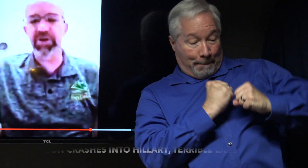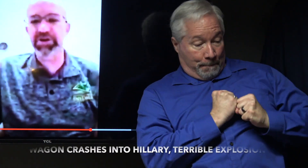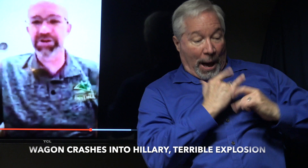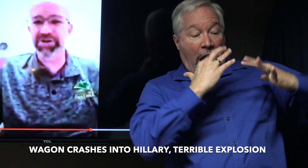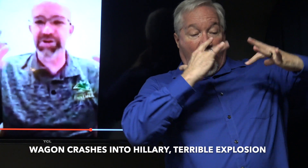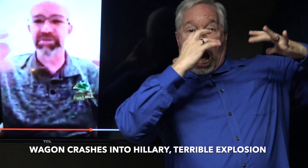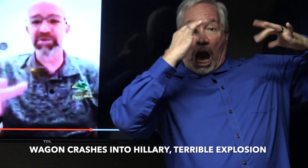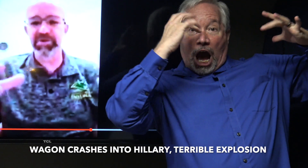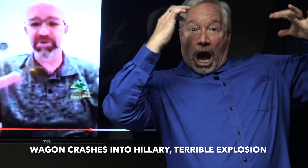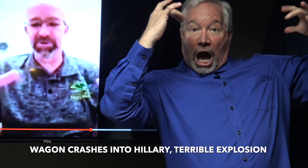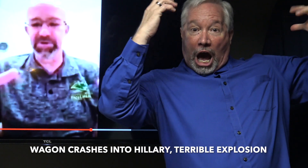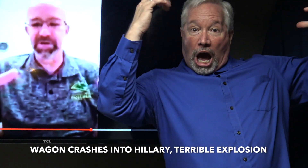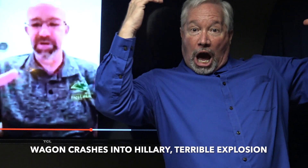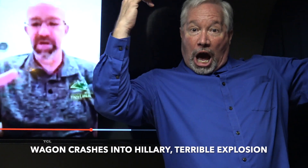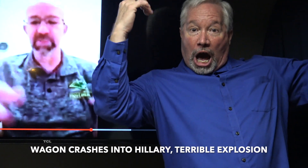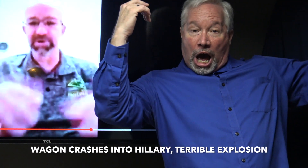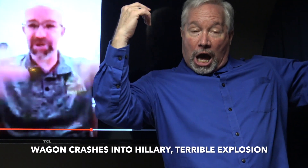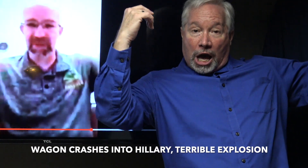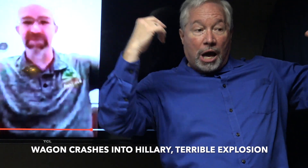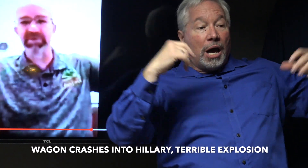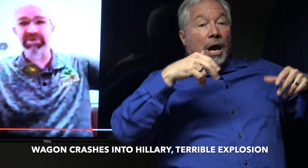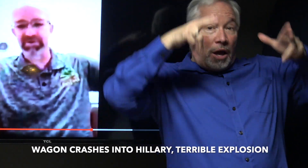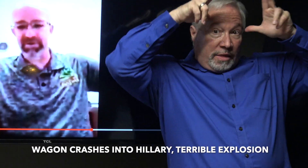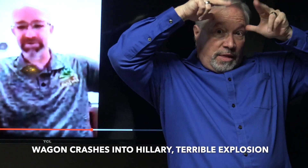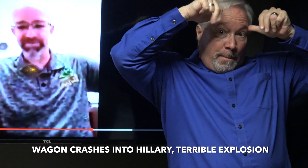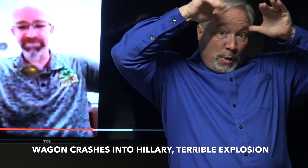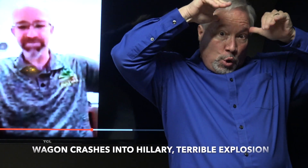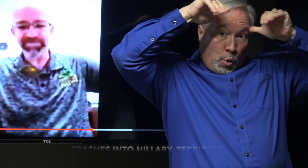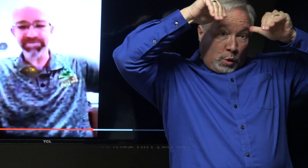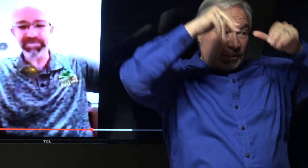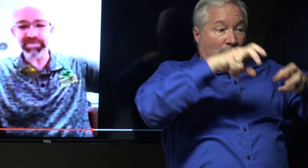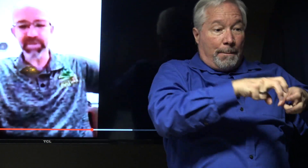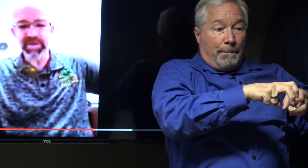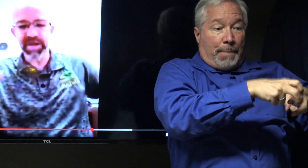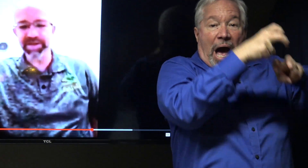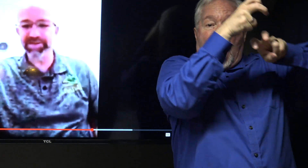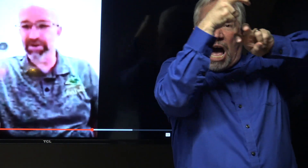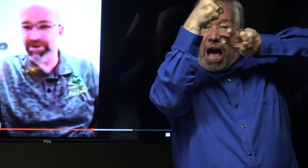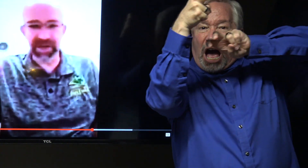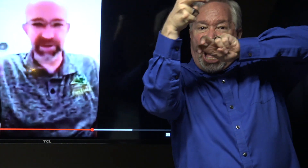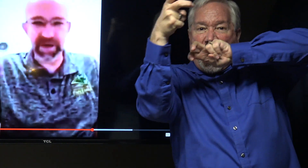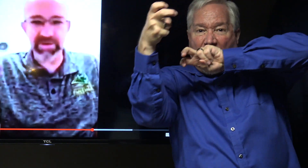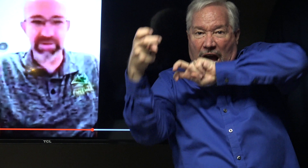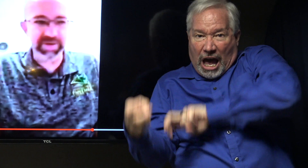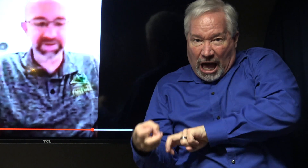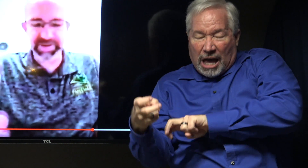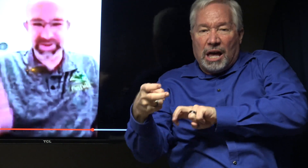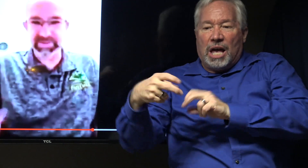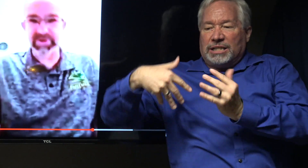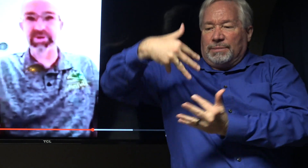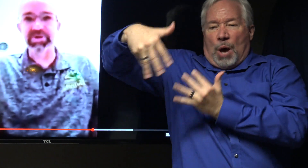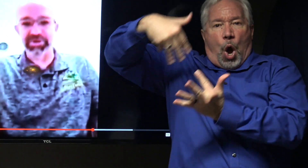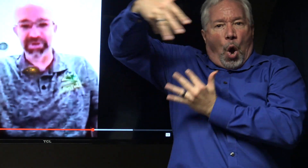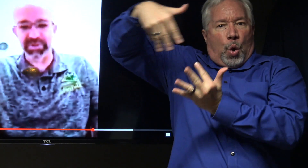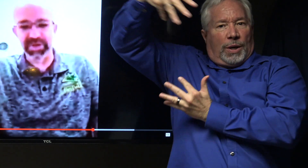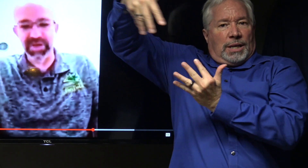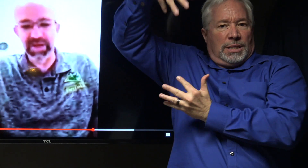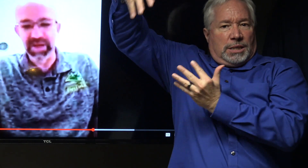through the carcasses of the mules up on top of the building rail. And the smoke was coming off like they'd been grilled or something.